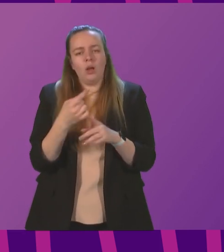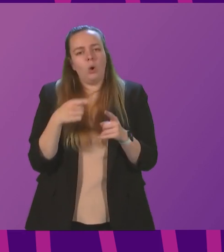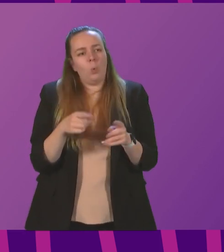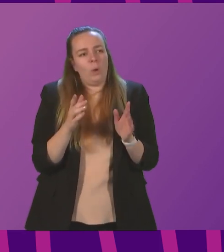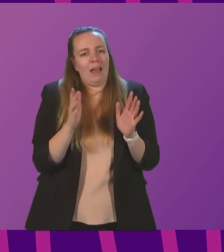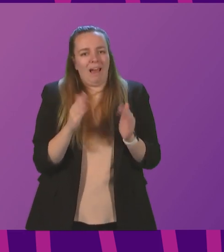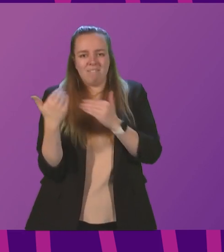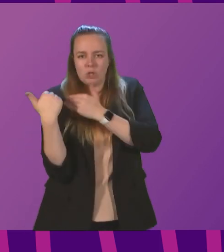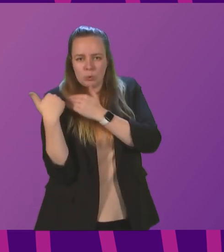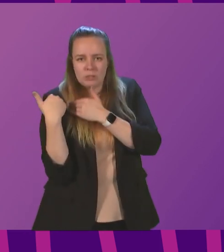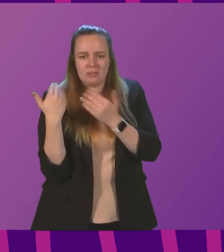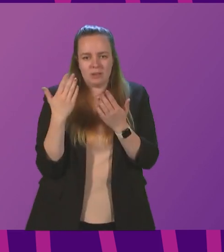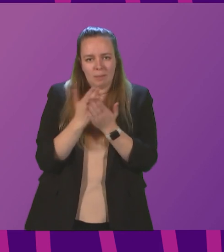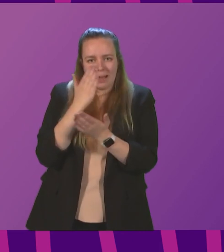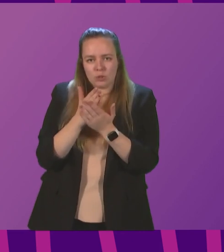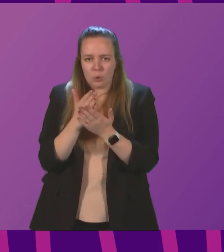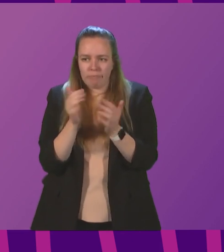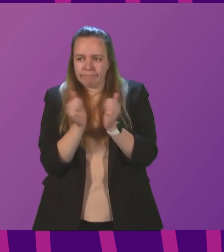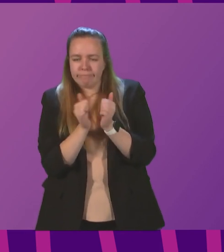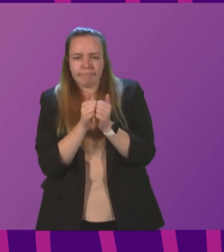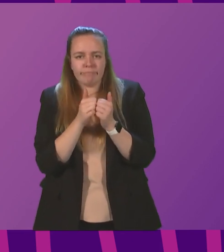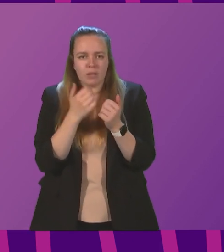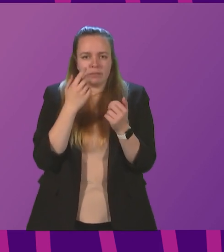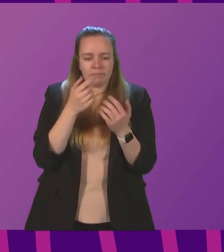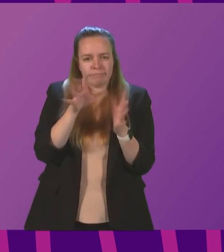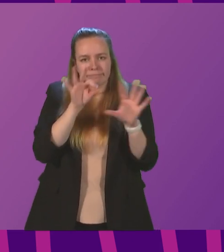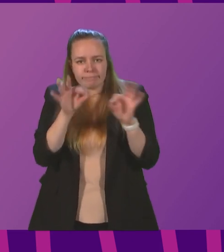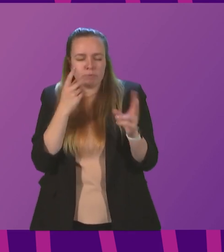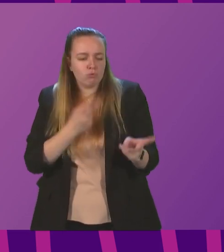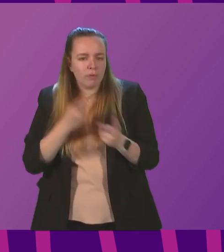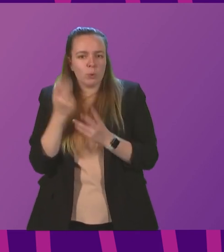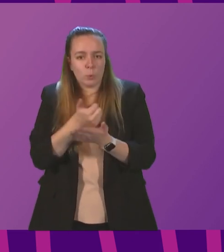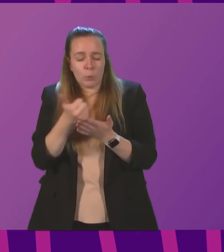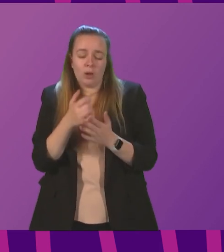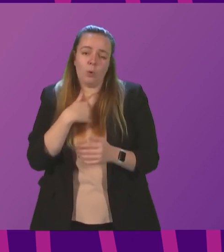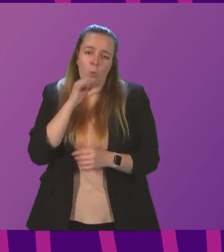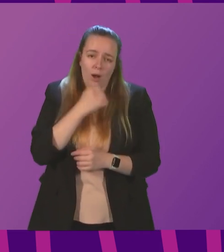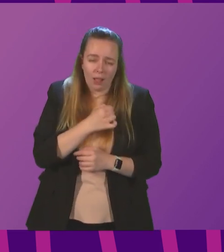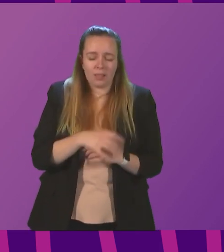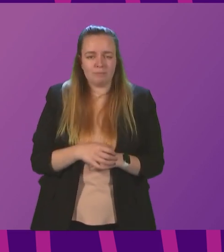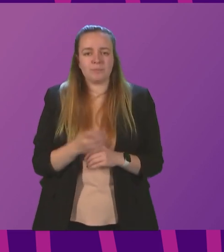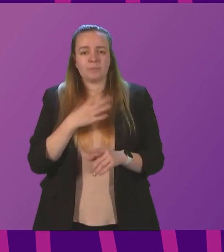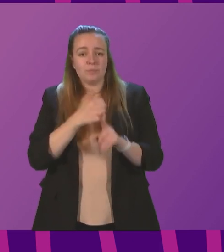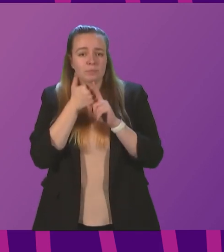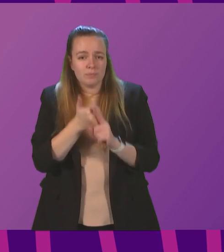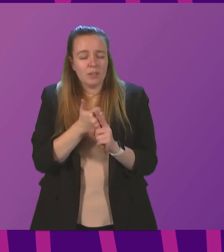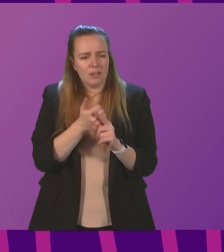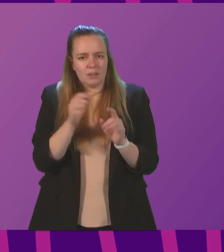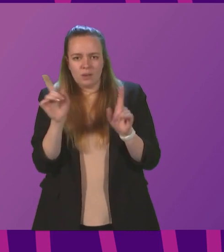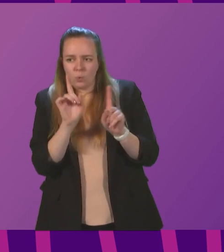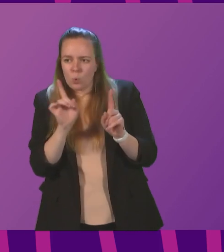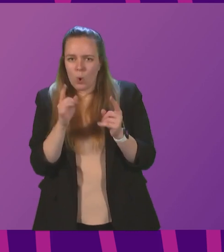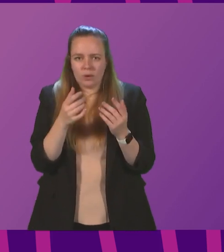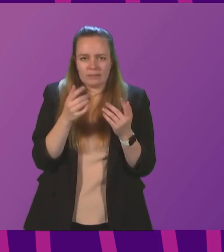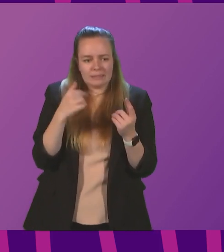to keep proportionate options under review and we will do so. To assist with and give an insight into the factors guiding our